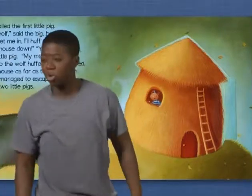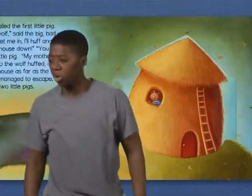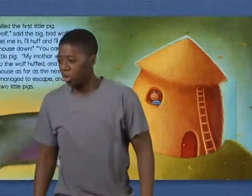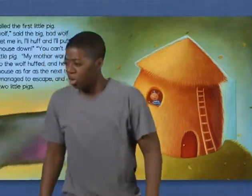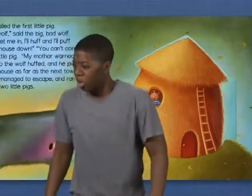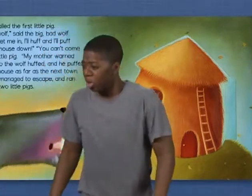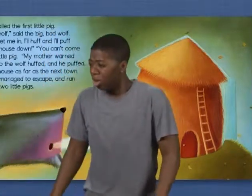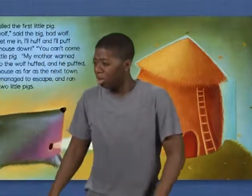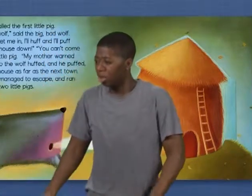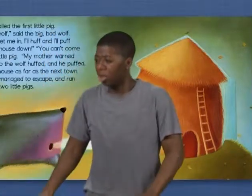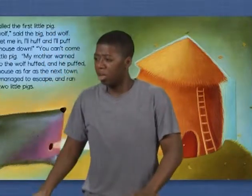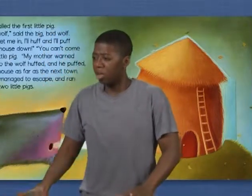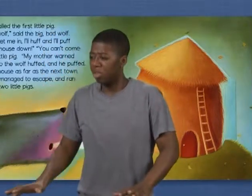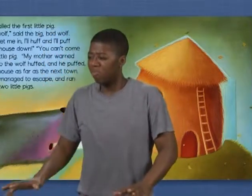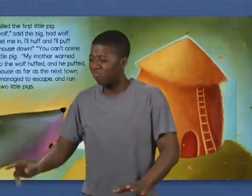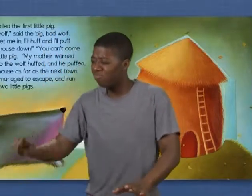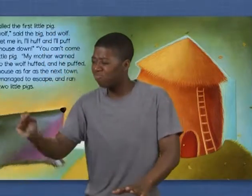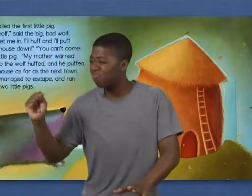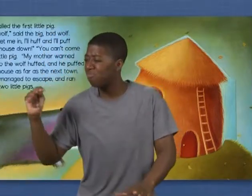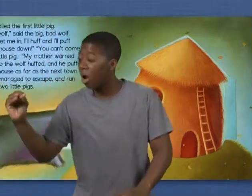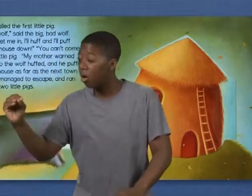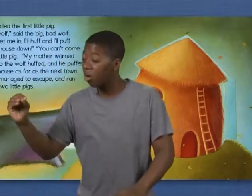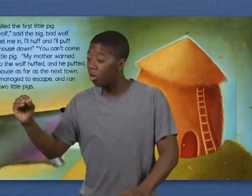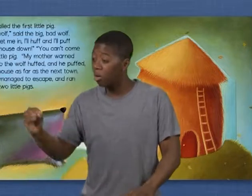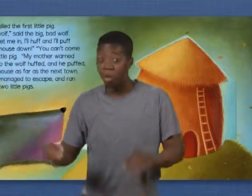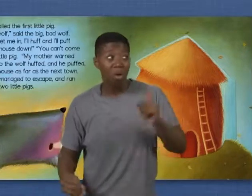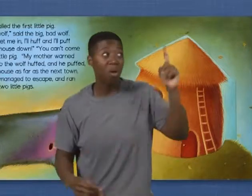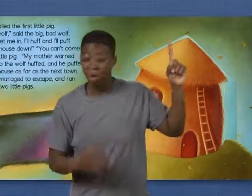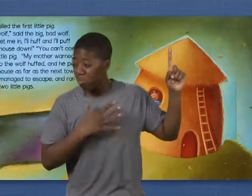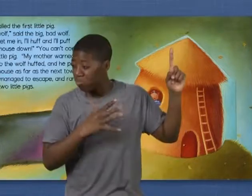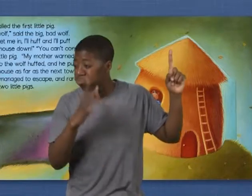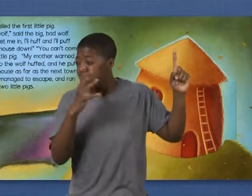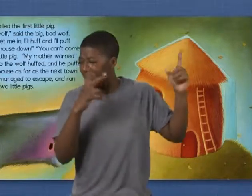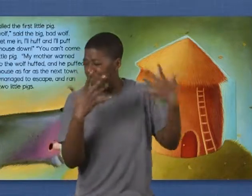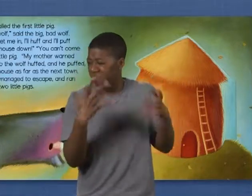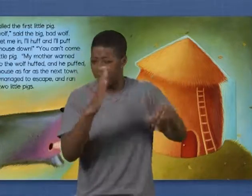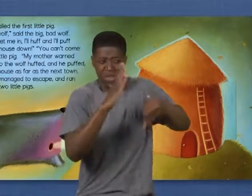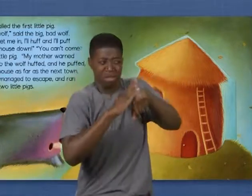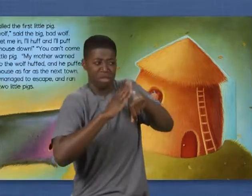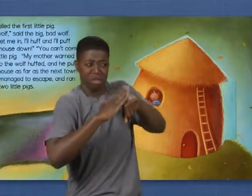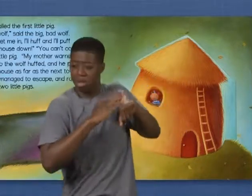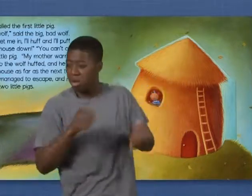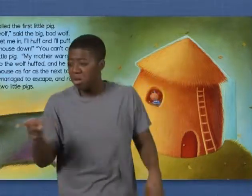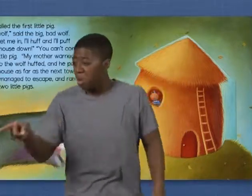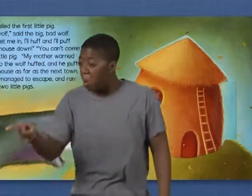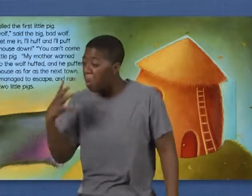You can't come in, said the first little pig. My mother warned me about you.